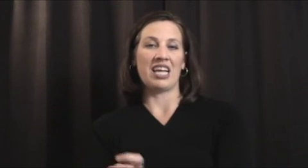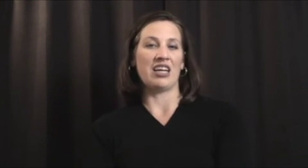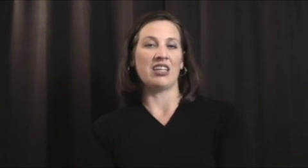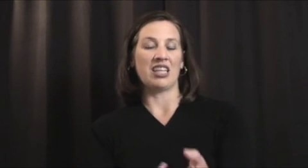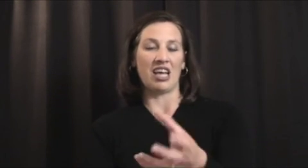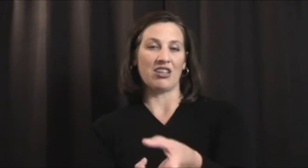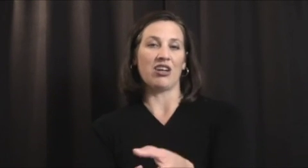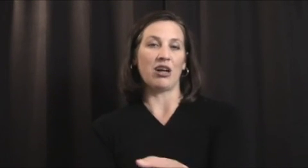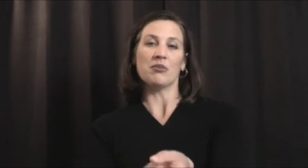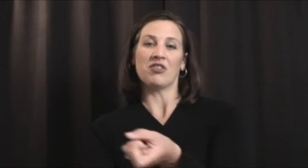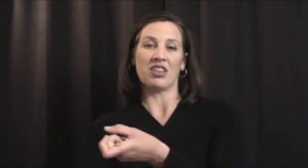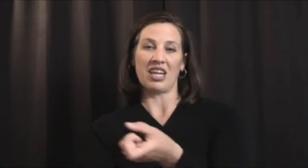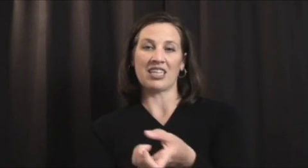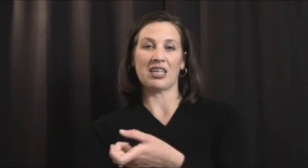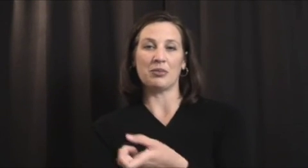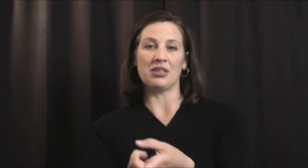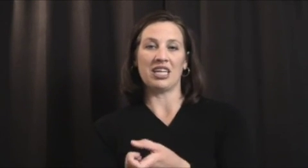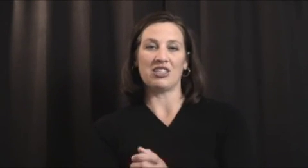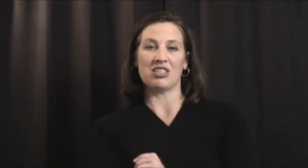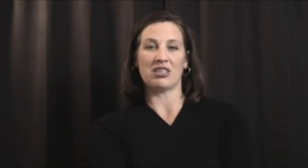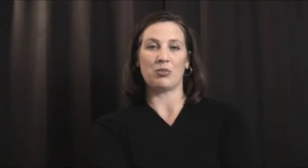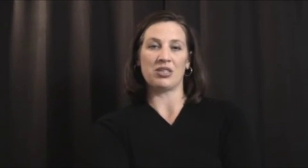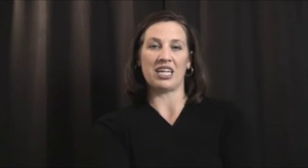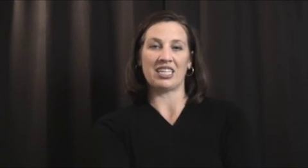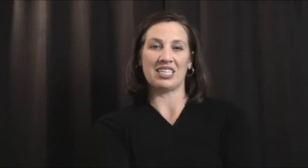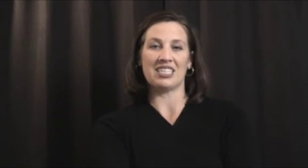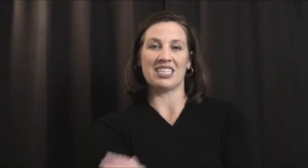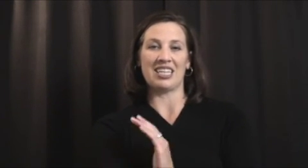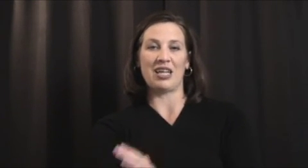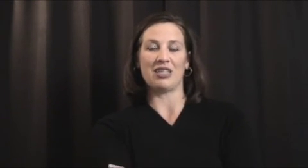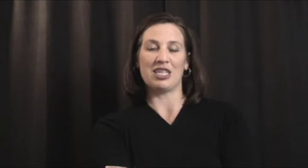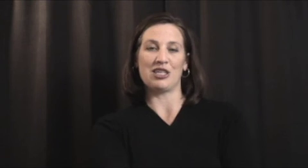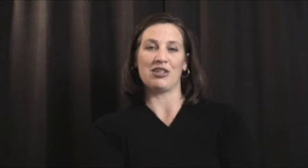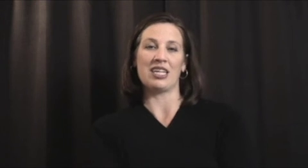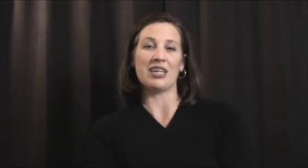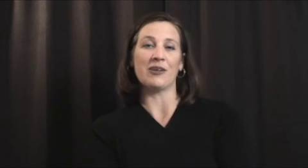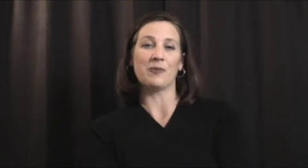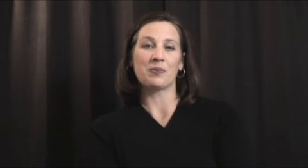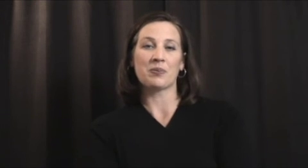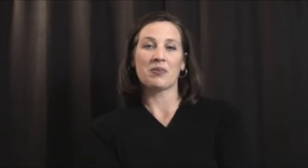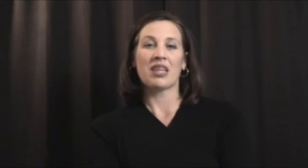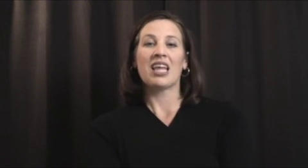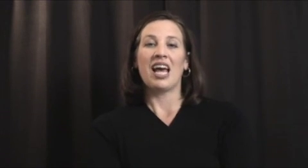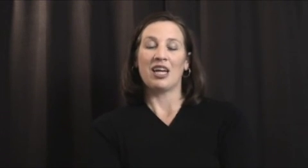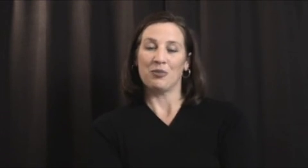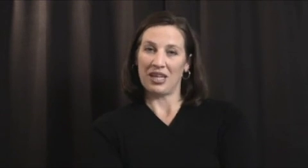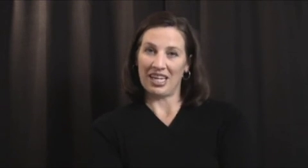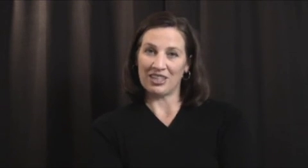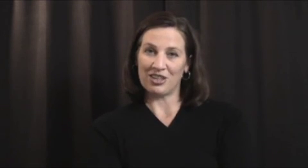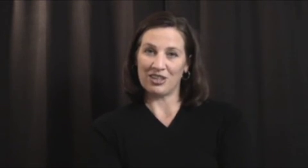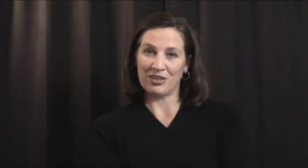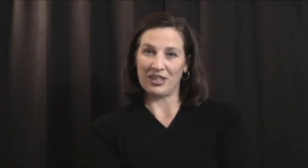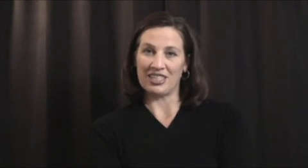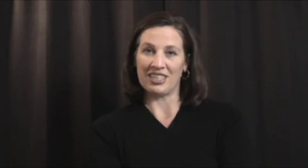other arm for the next couple days just to protect this and allow the tissue to heal. I hope that answers your question.